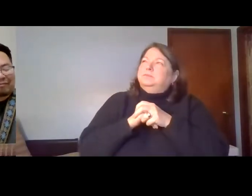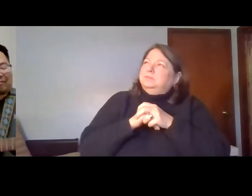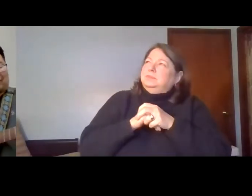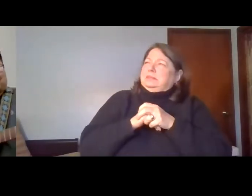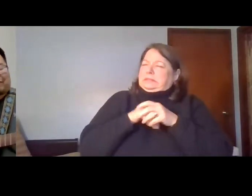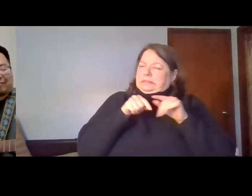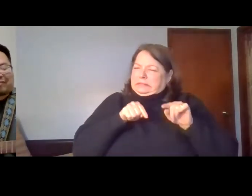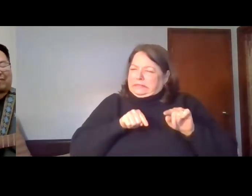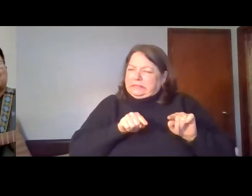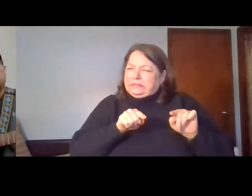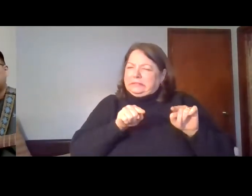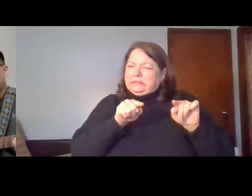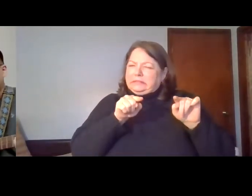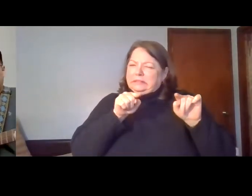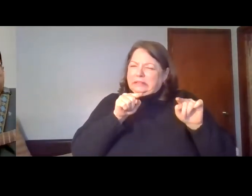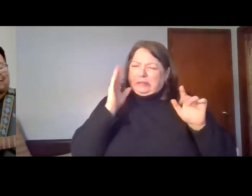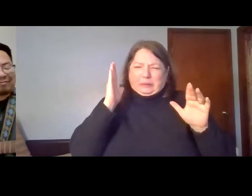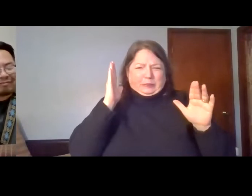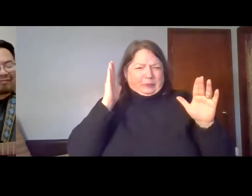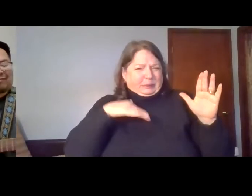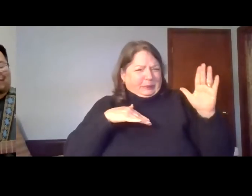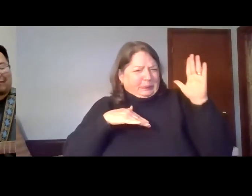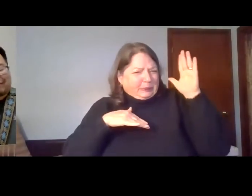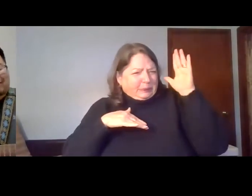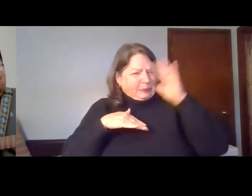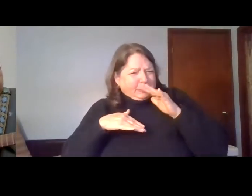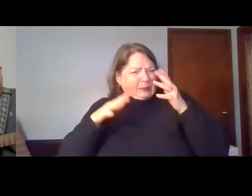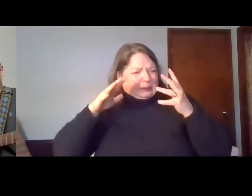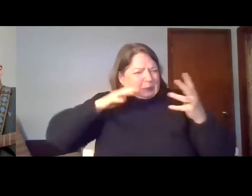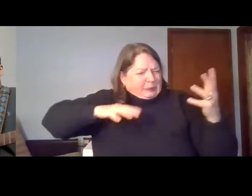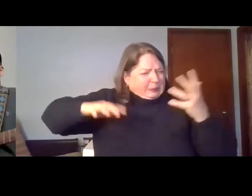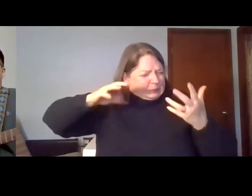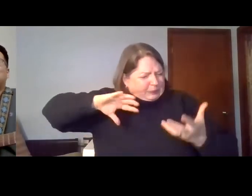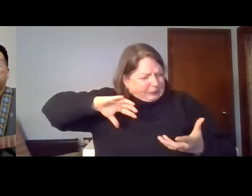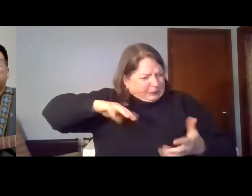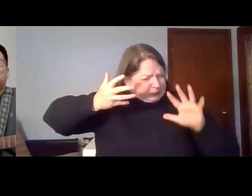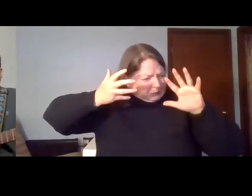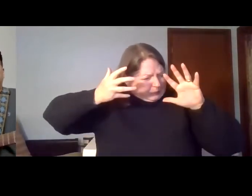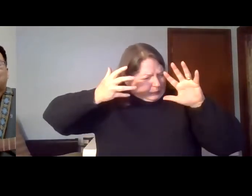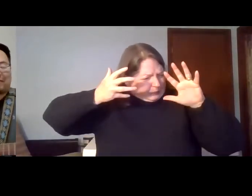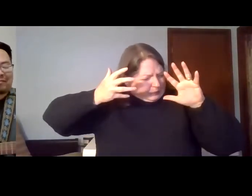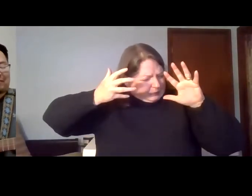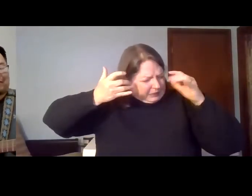In every high noon and stormy hill,